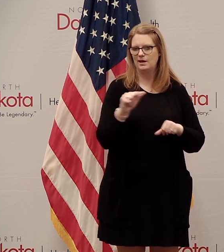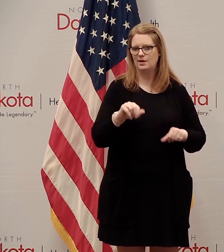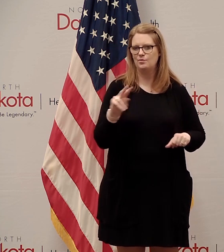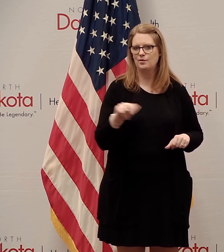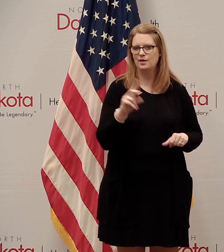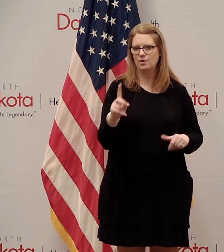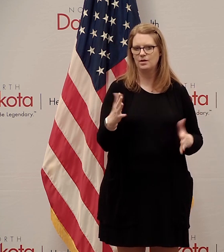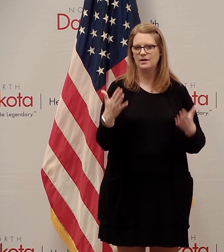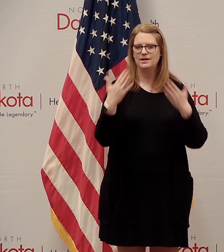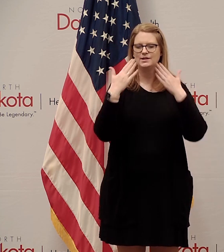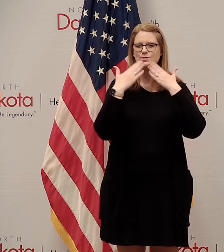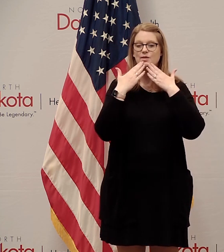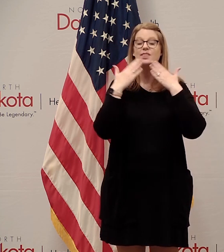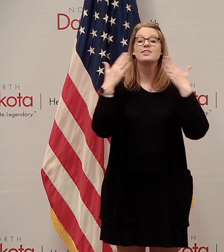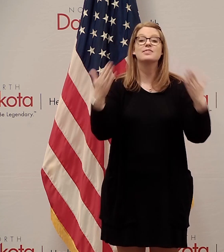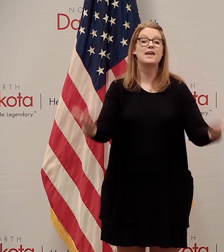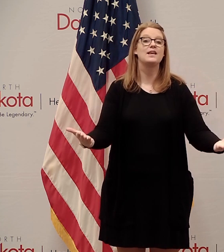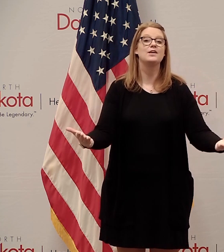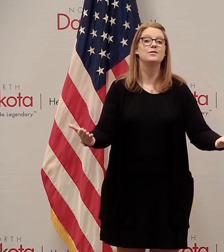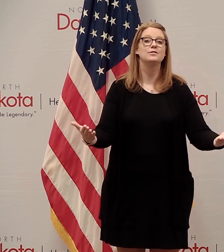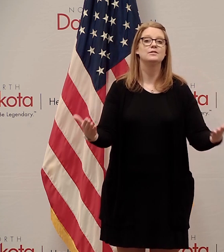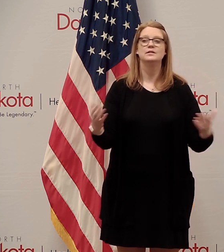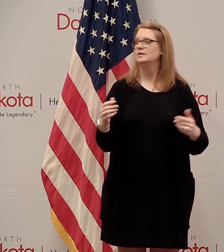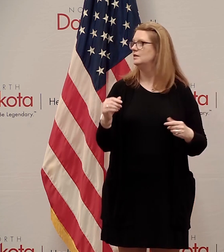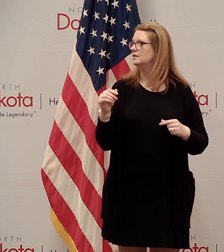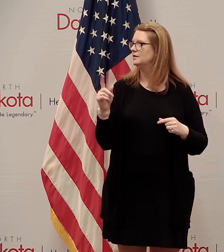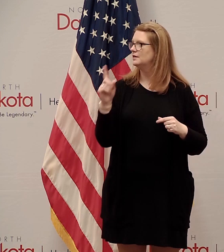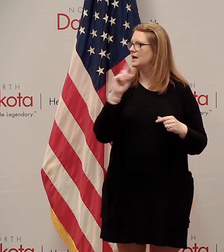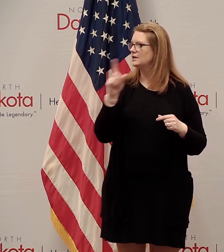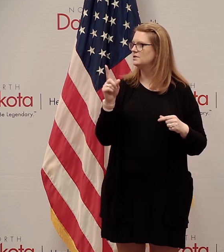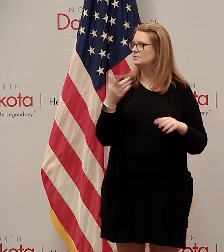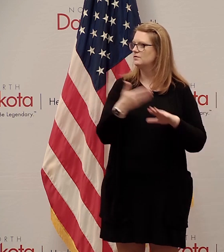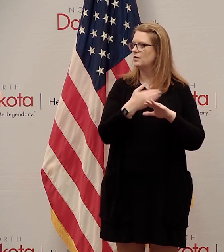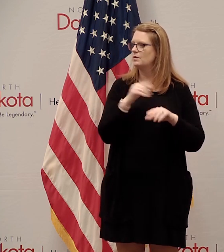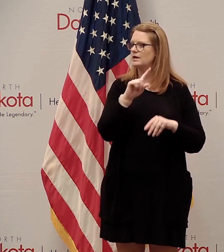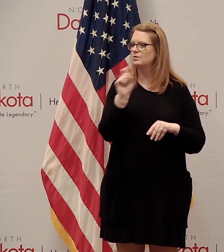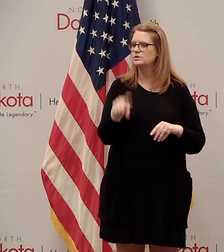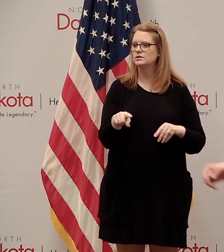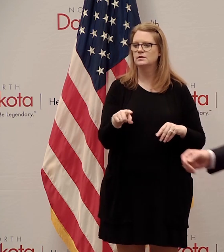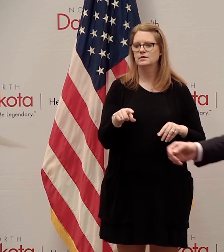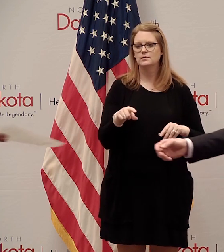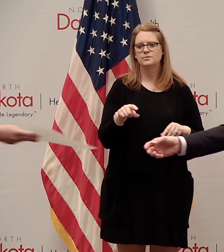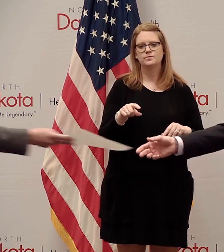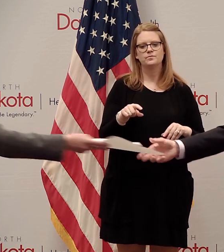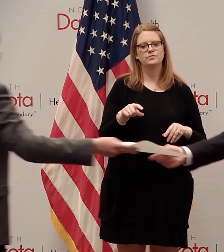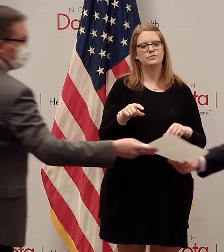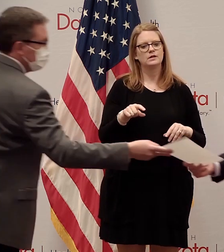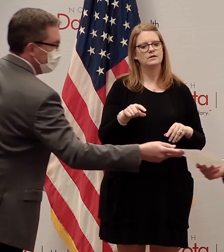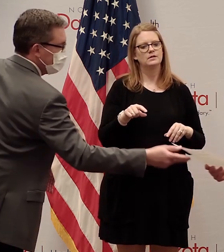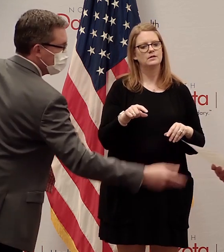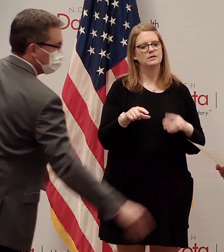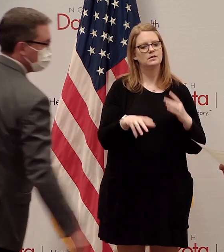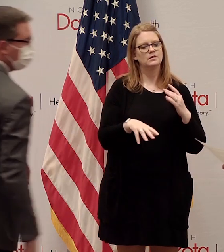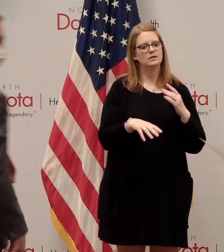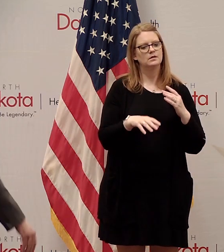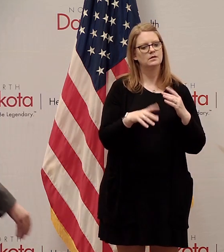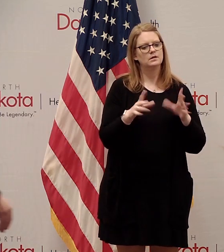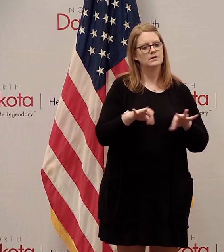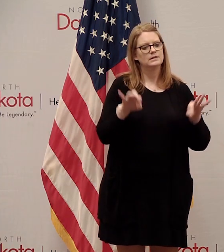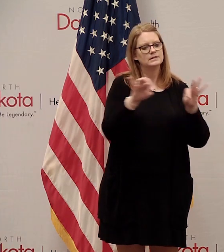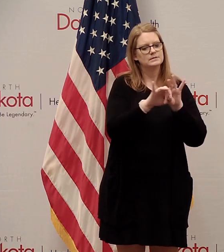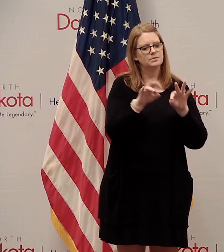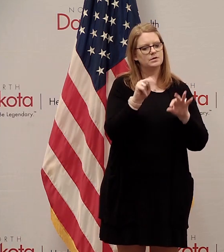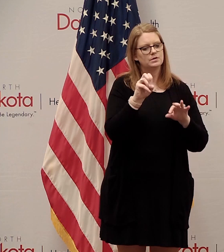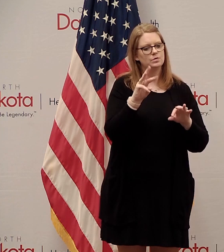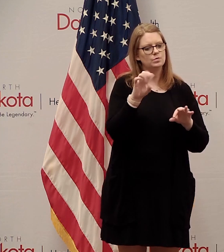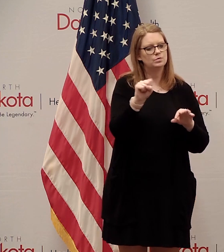thank you to all of you. And with that, we'll stand for questions. Before we get to questions tonight, the back on the back is some important news